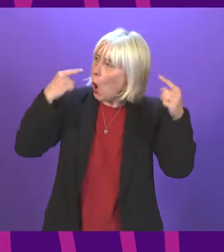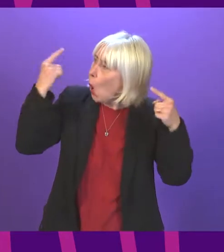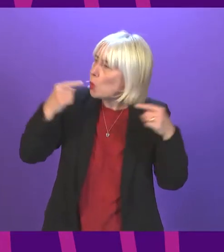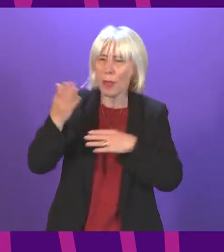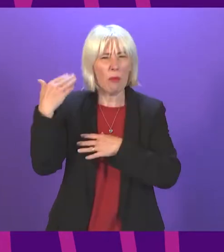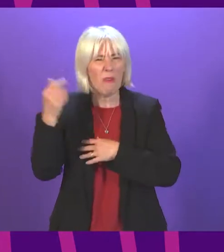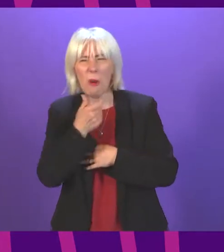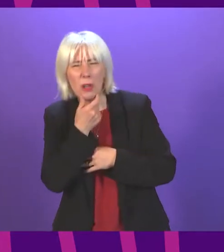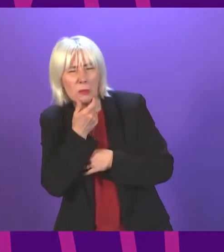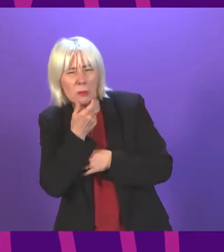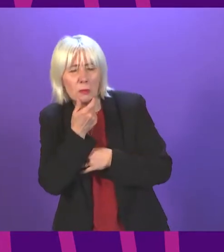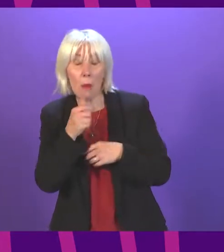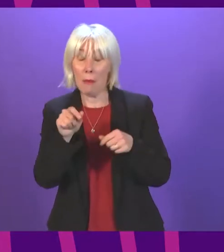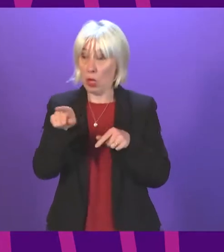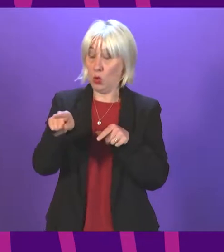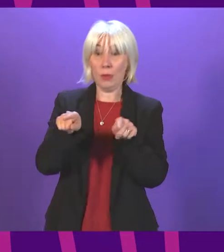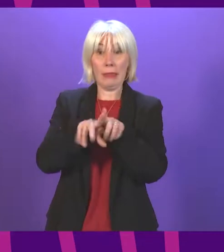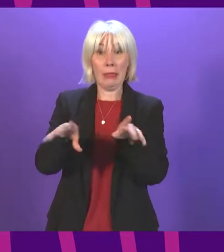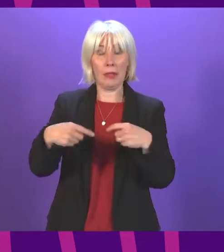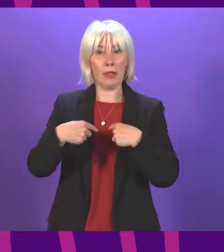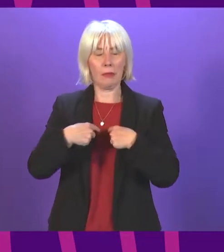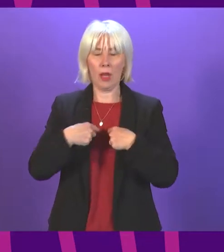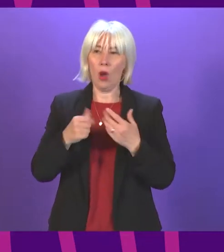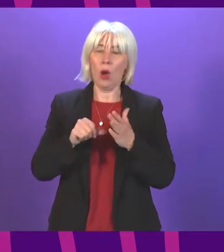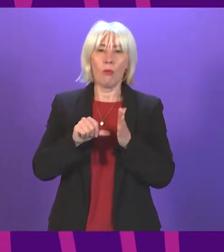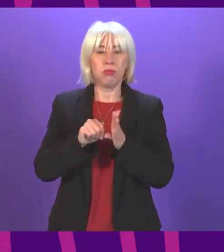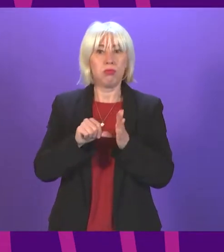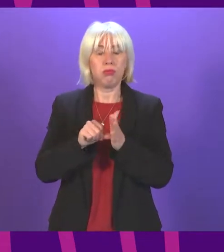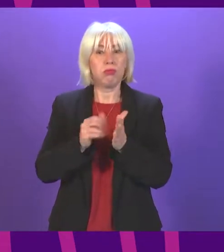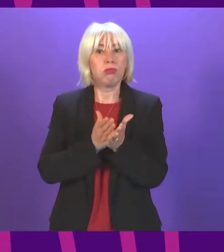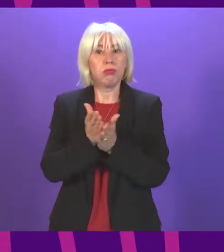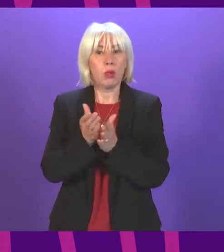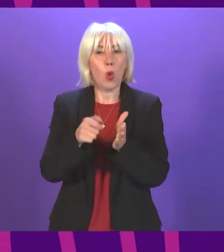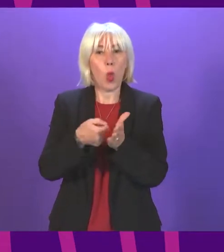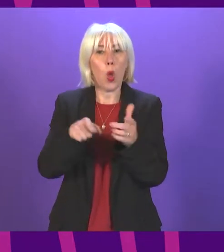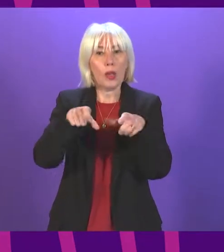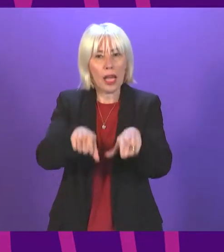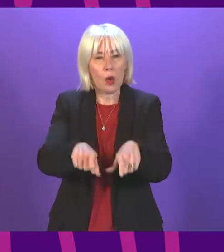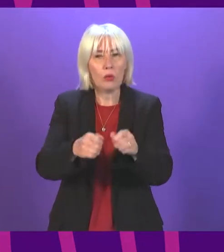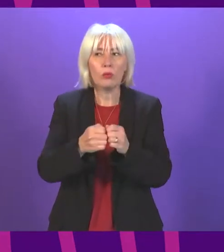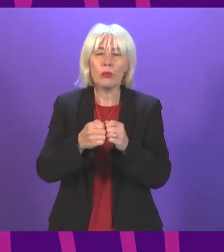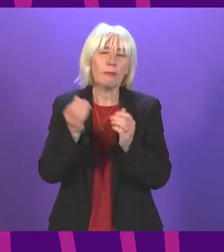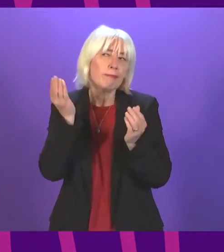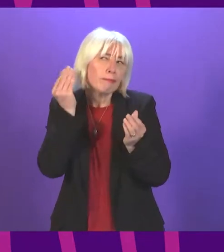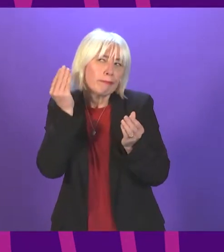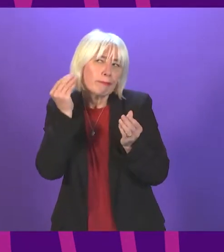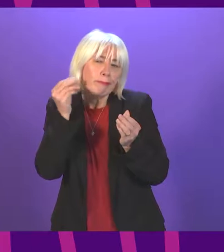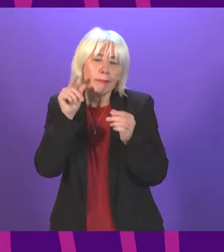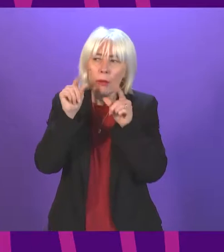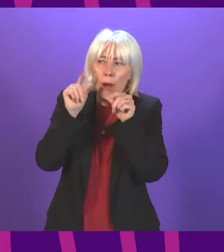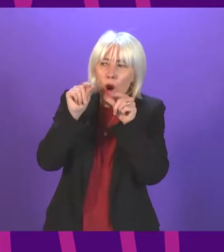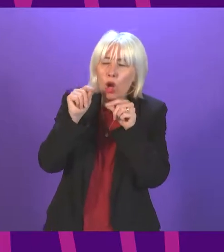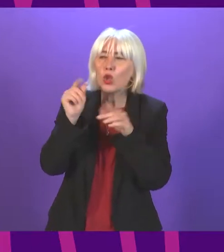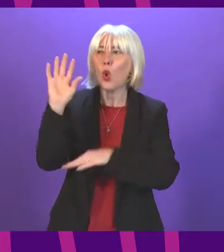PERHAPS YOU, LIKE ME, IN THOSE MORE DIFFICULT DAYS OF LOCKDOWN, FOUND LISTENING TO THE BIRDS, WALKING IN THE